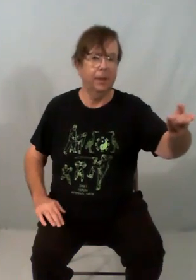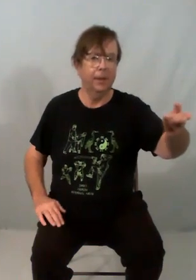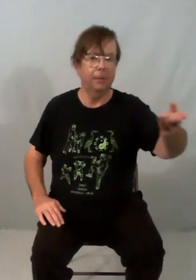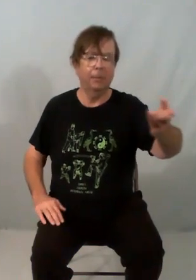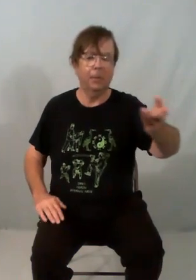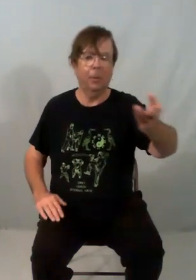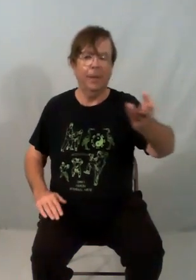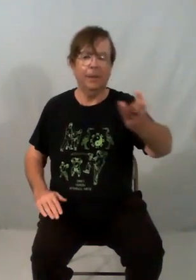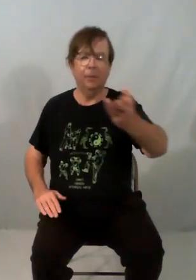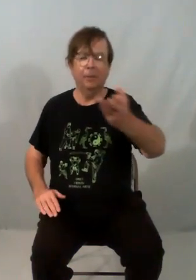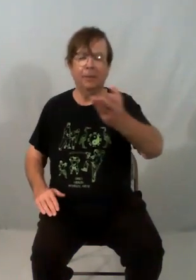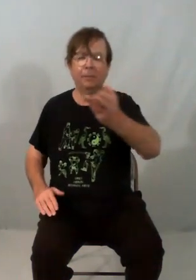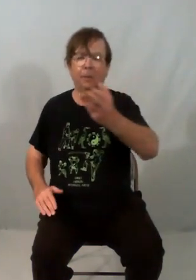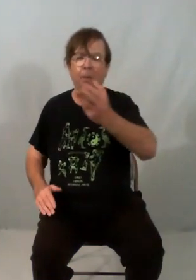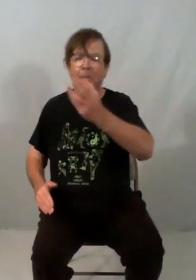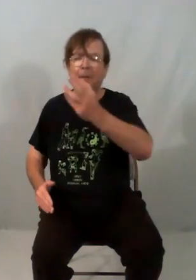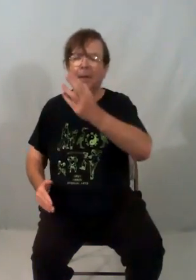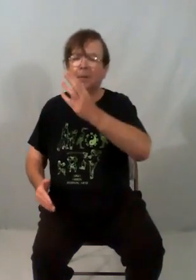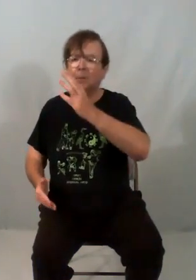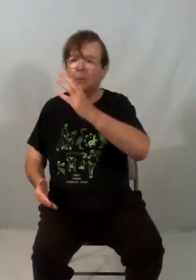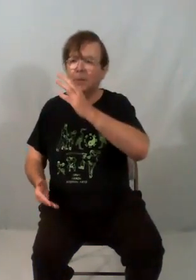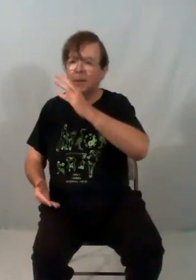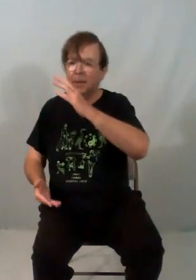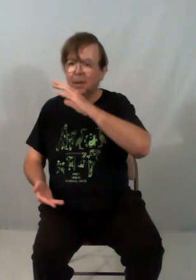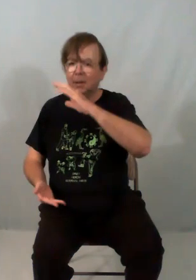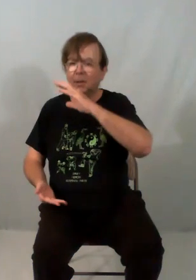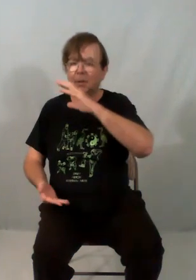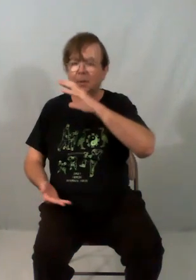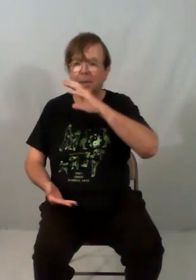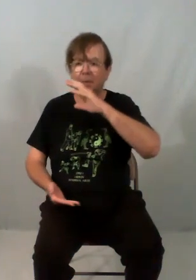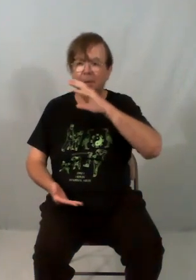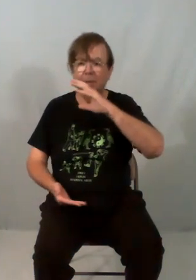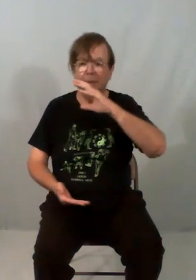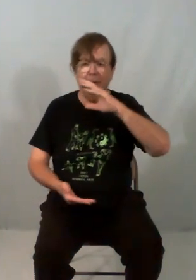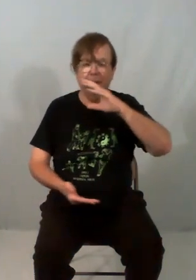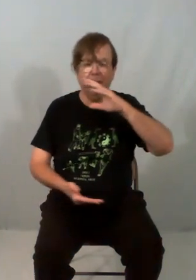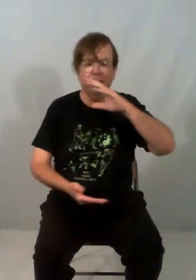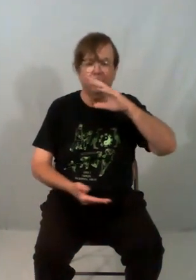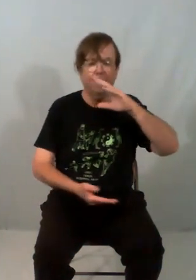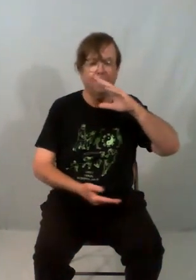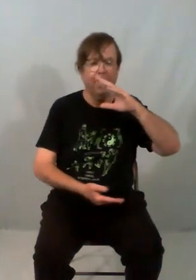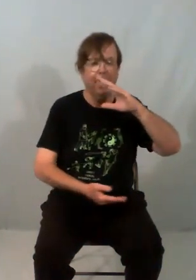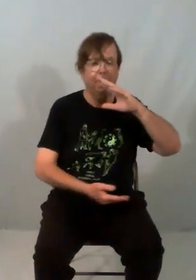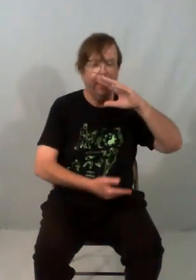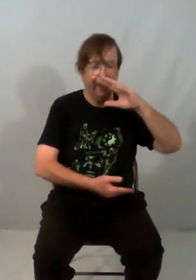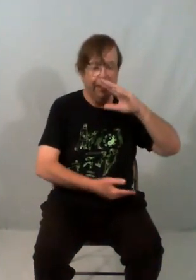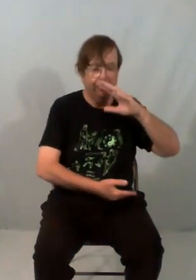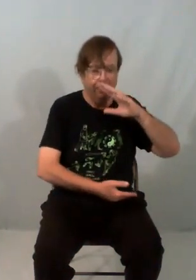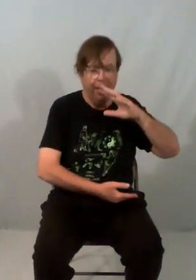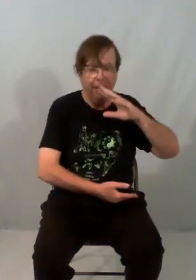Remember the weight is moving forwards and backwards when we do the main movement. Here it goes from hip to hip. Here from the hip,